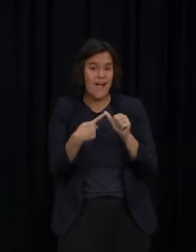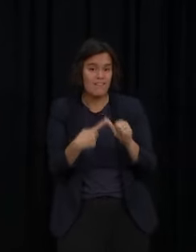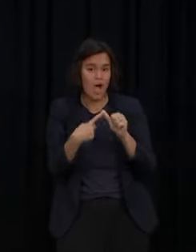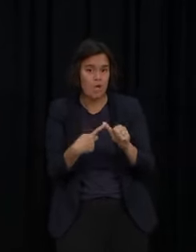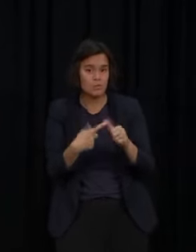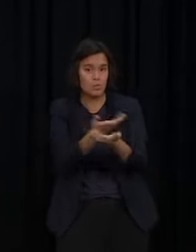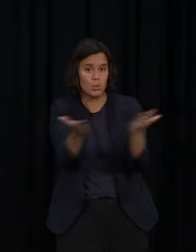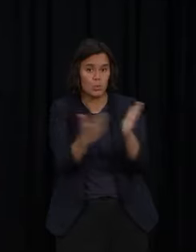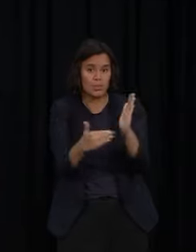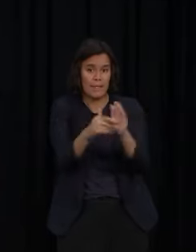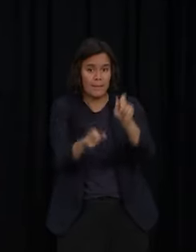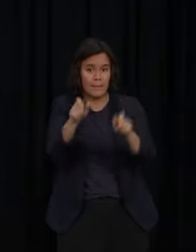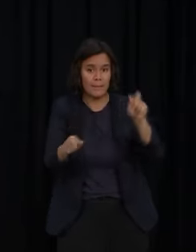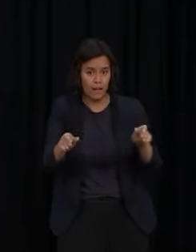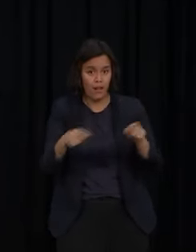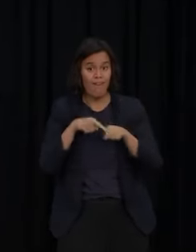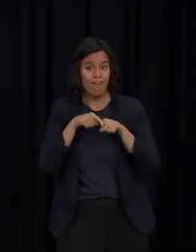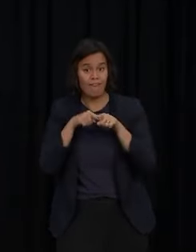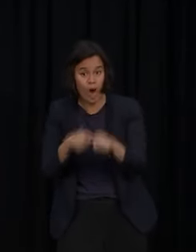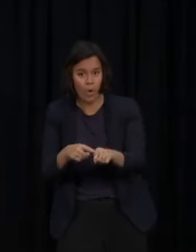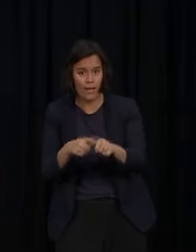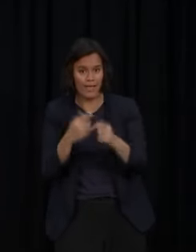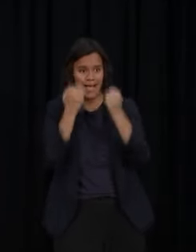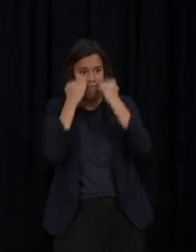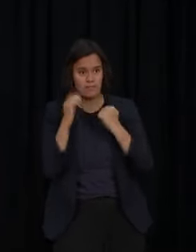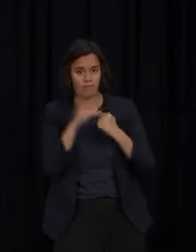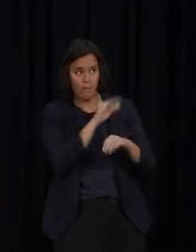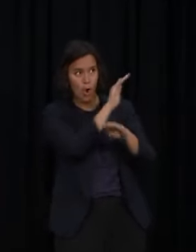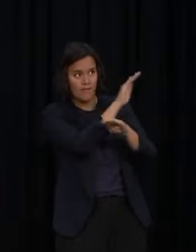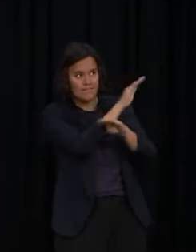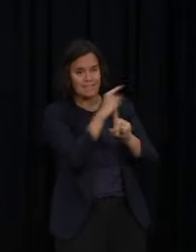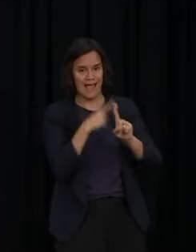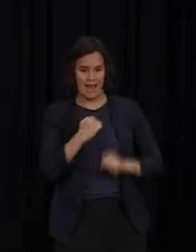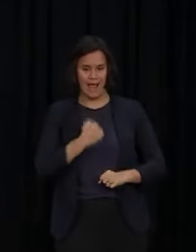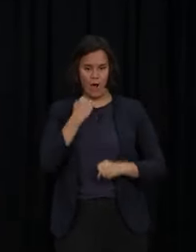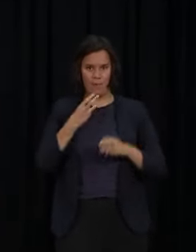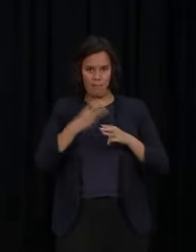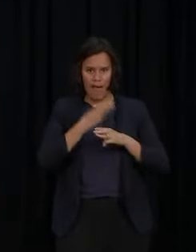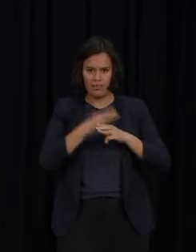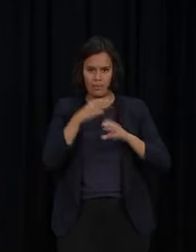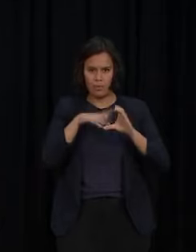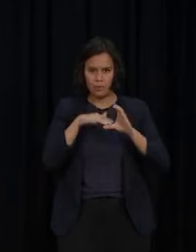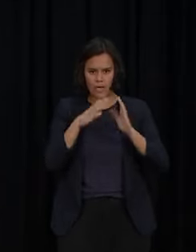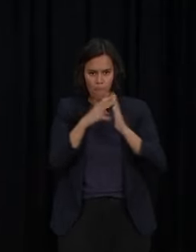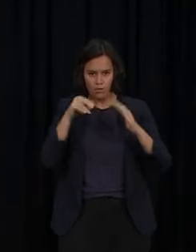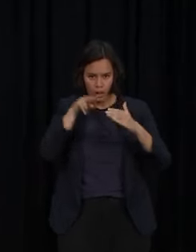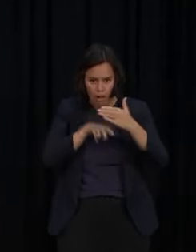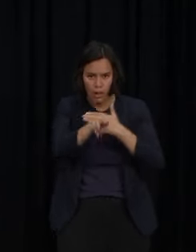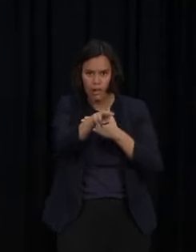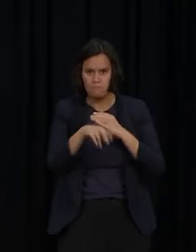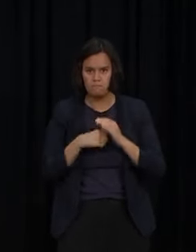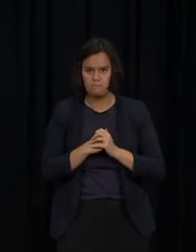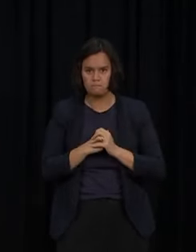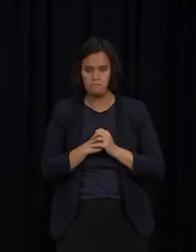on what we've seen overseas and based on what we're modelling. It's one of the reasons I just cannot give dates, but I can say once we are